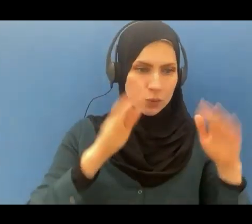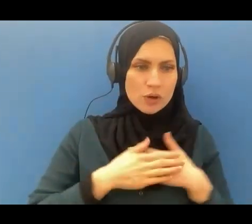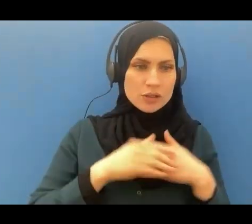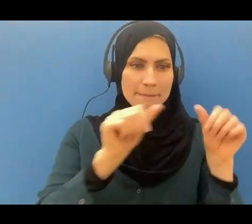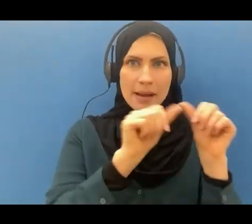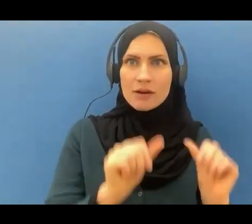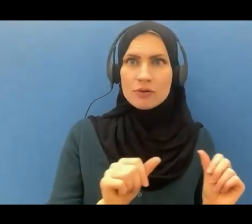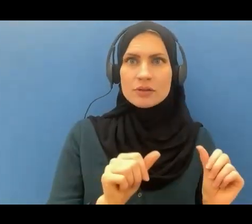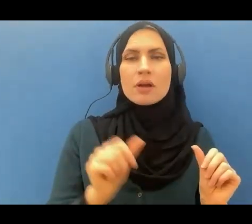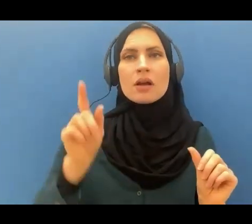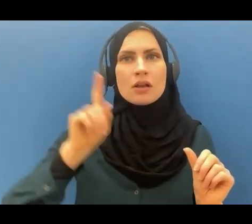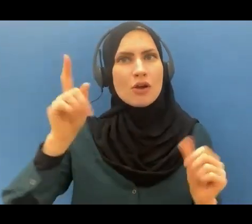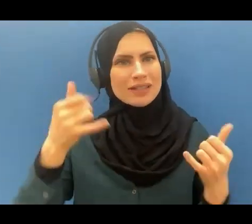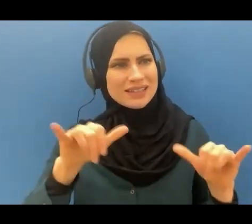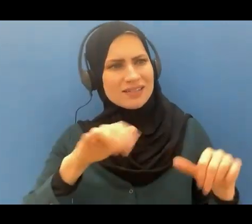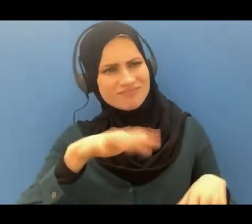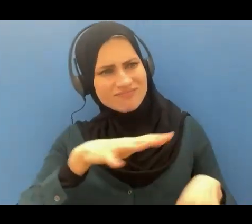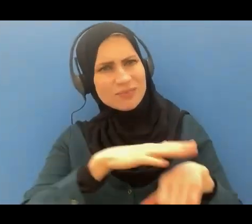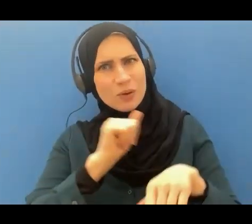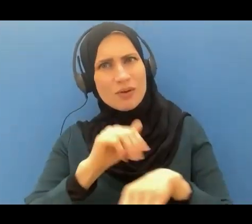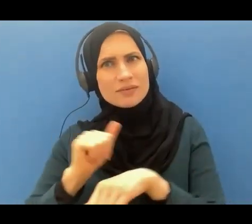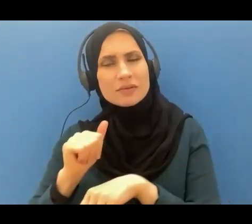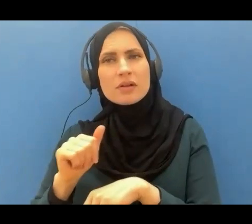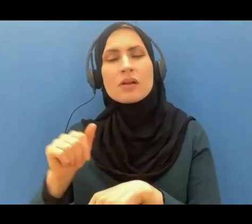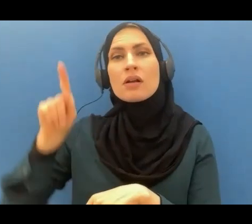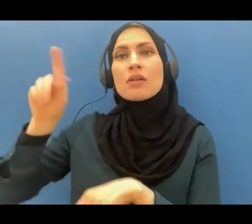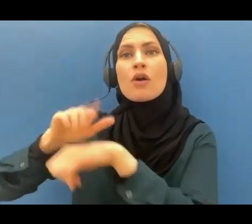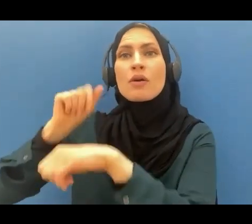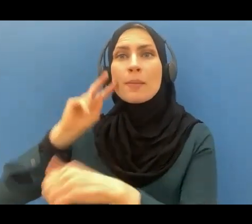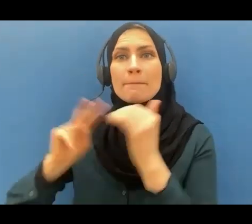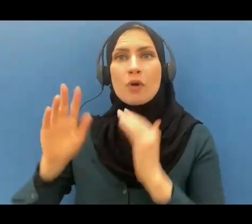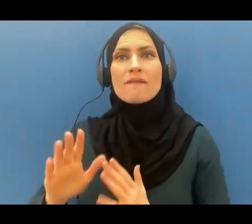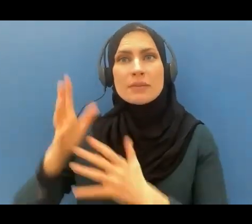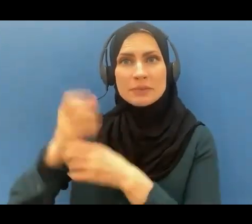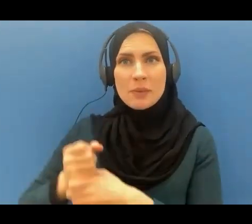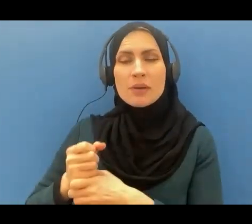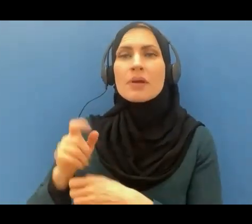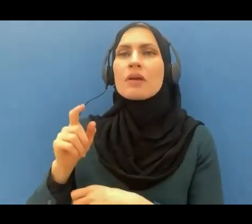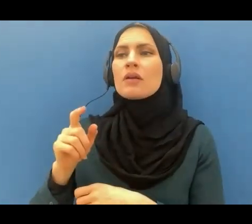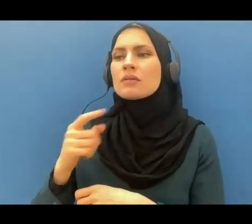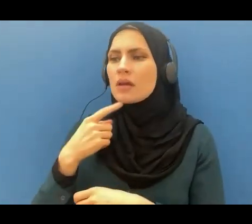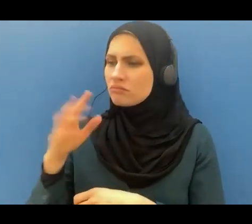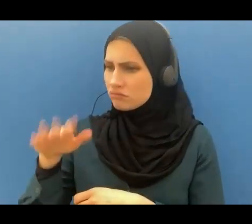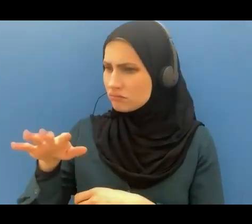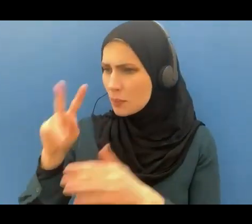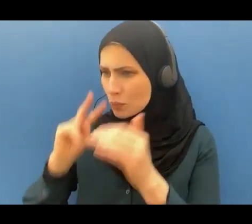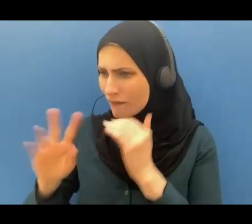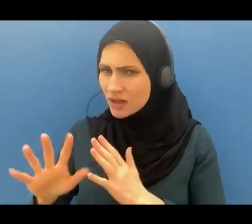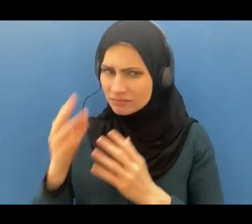still calling the Prophet, sallallahu alayhi sallam, and telling him, tell those people who have gone so